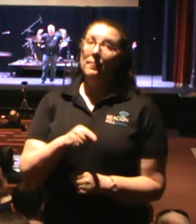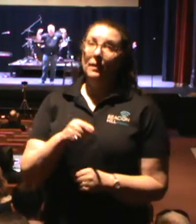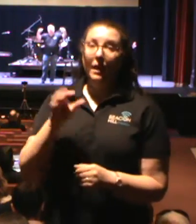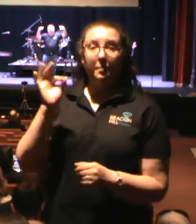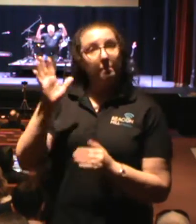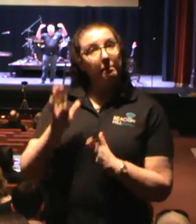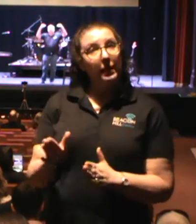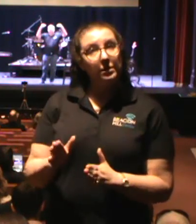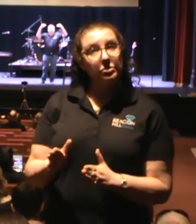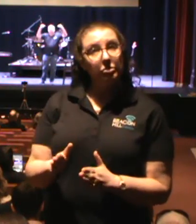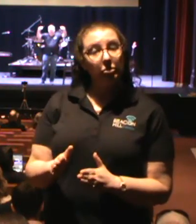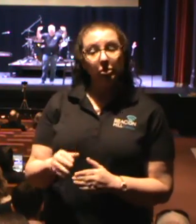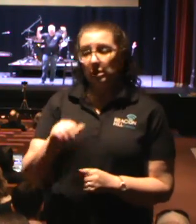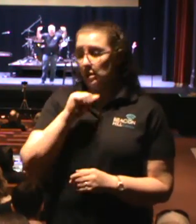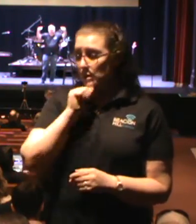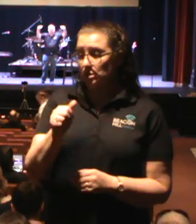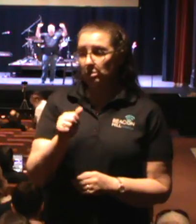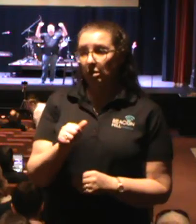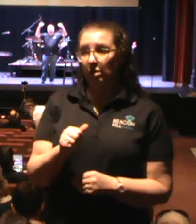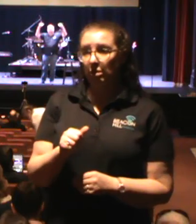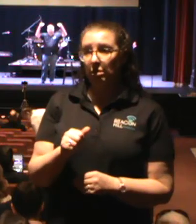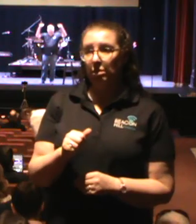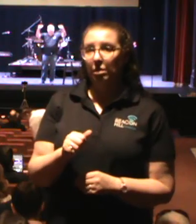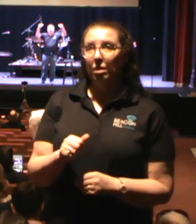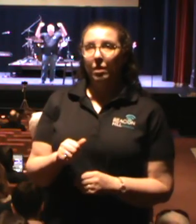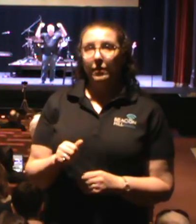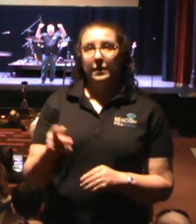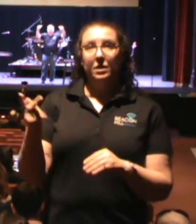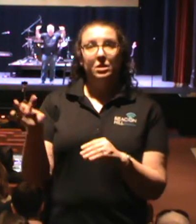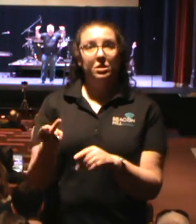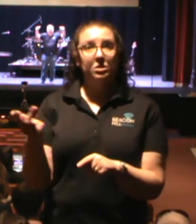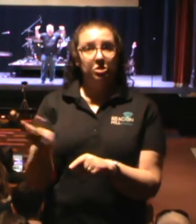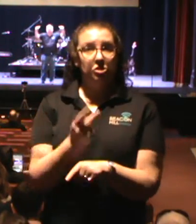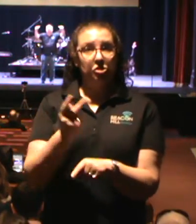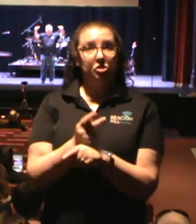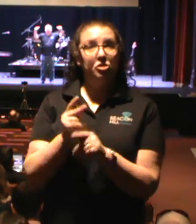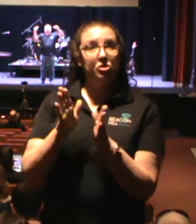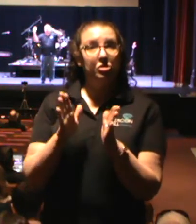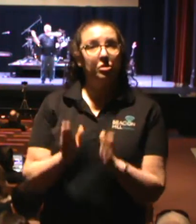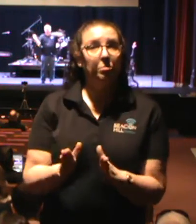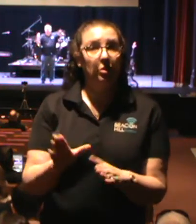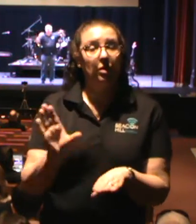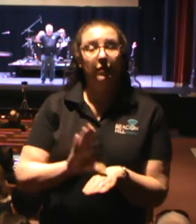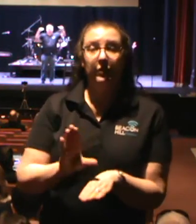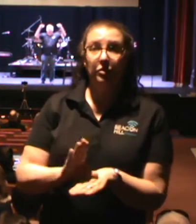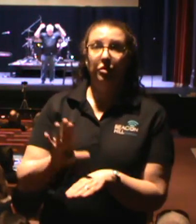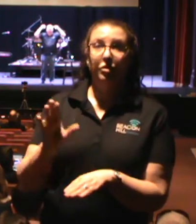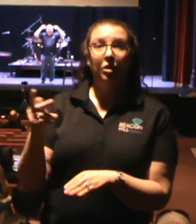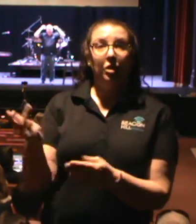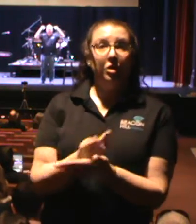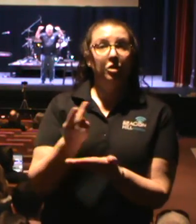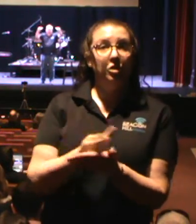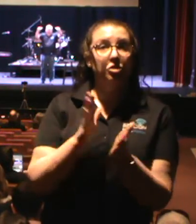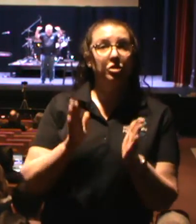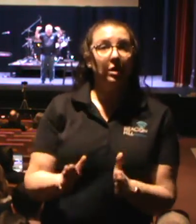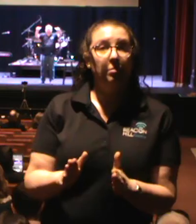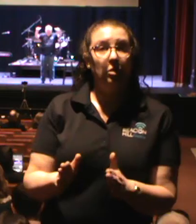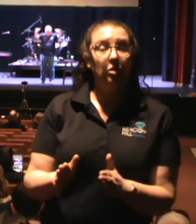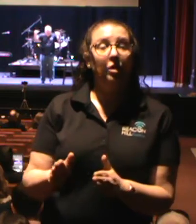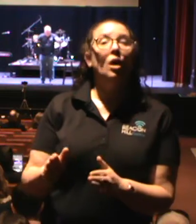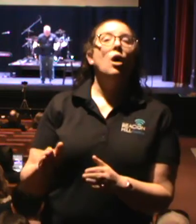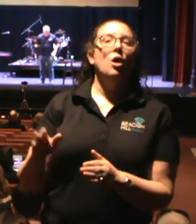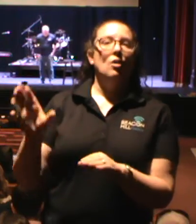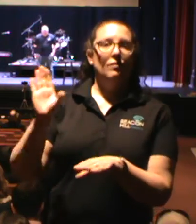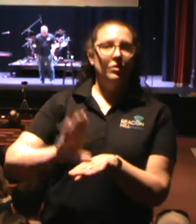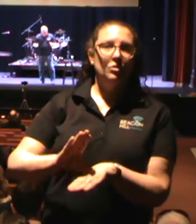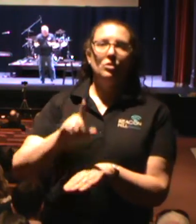of the church. He is not the shepherd of the church. That will always be Jesus Christ. And when the pastor moves on, the church can